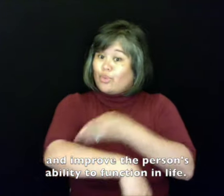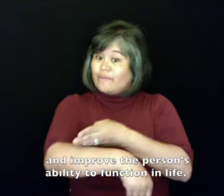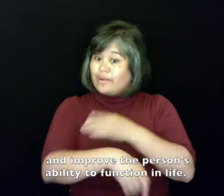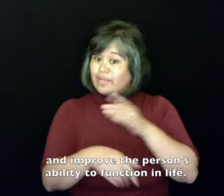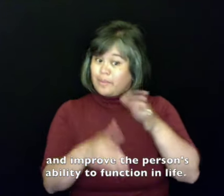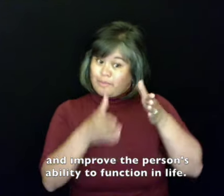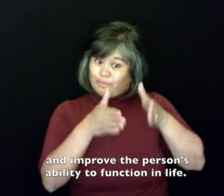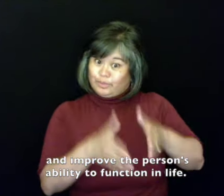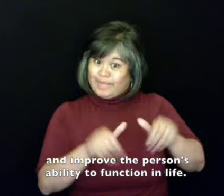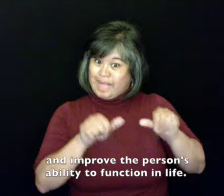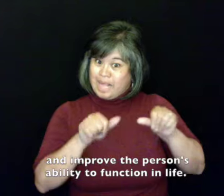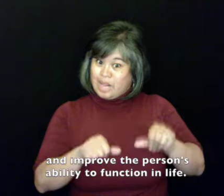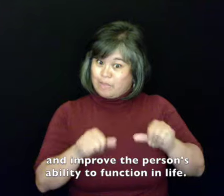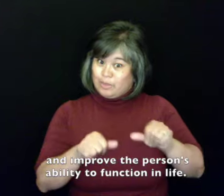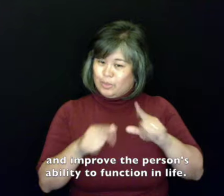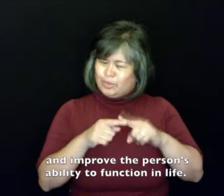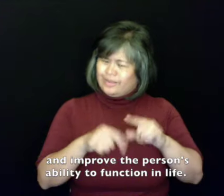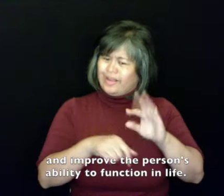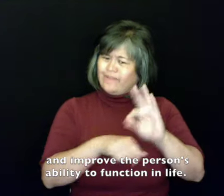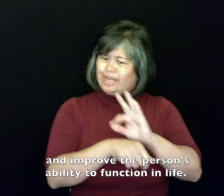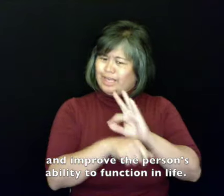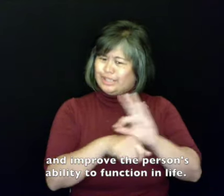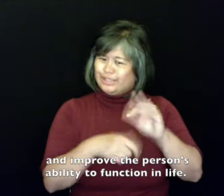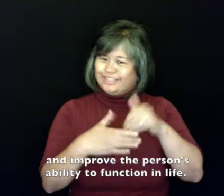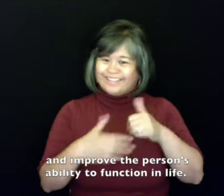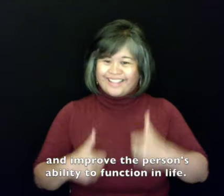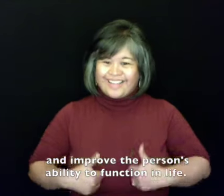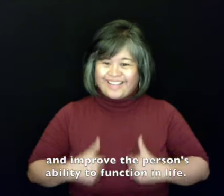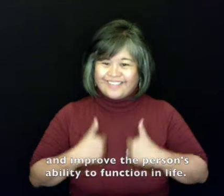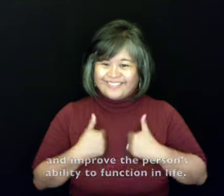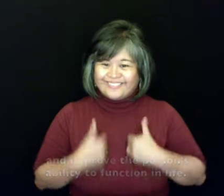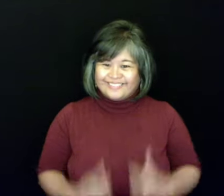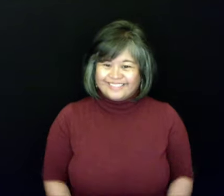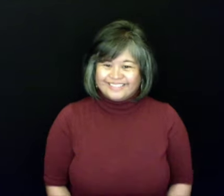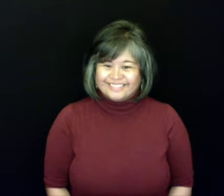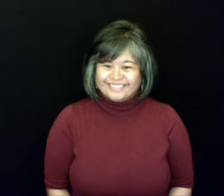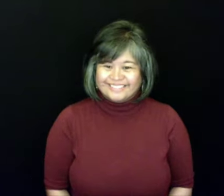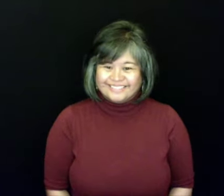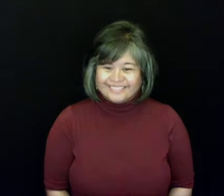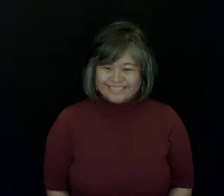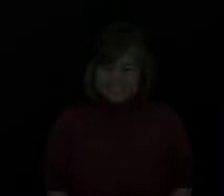the person's ability to function in life. functioning self». Now